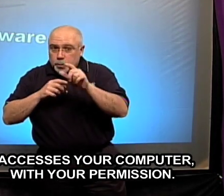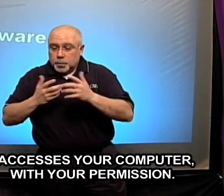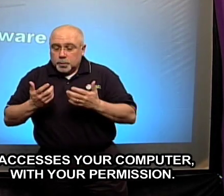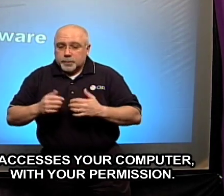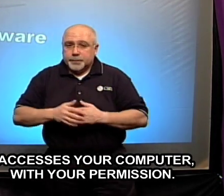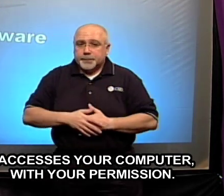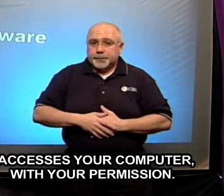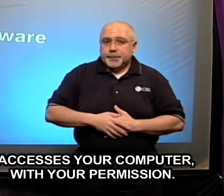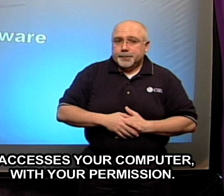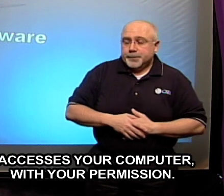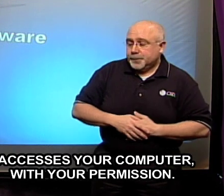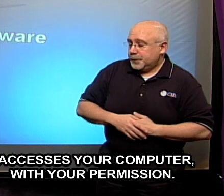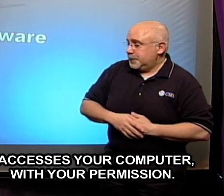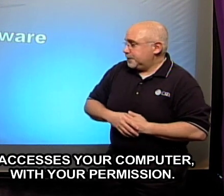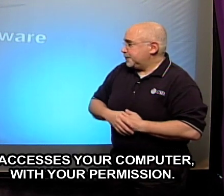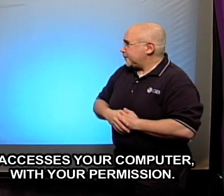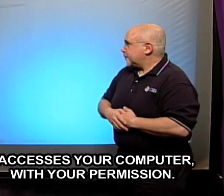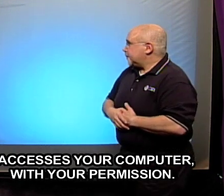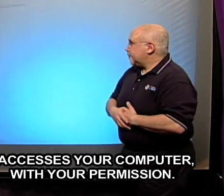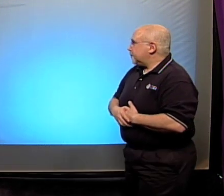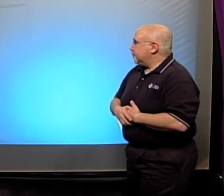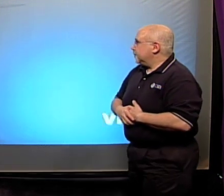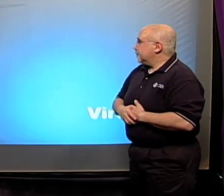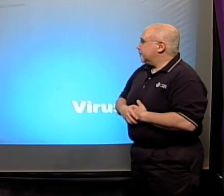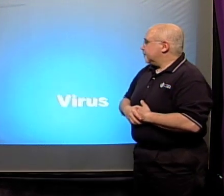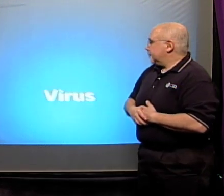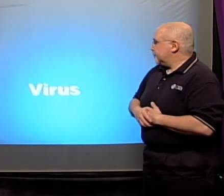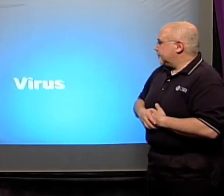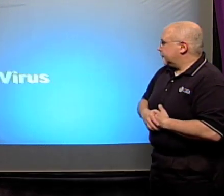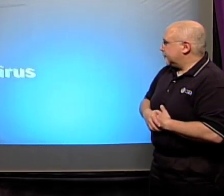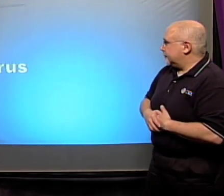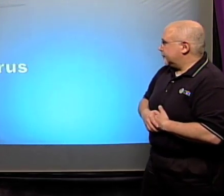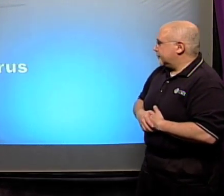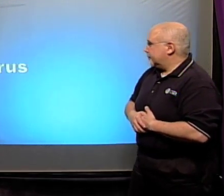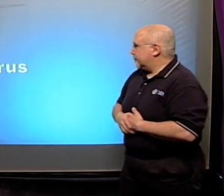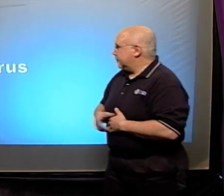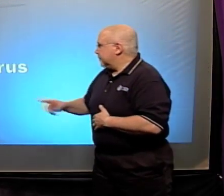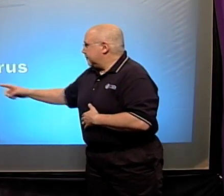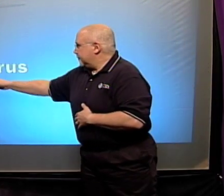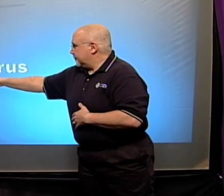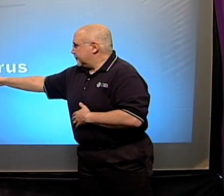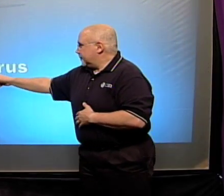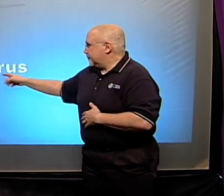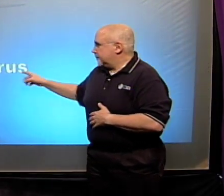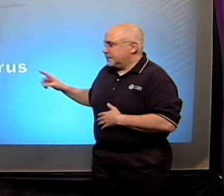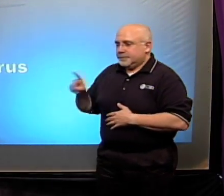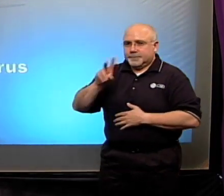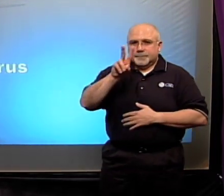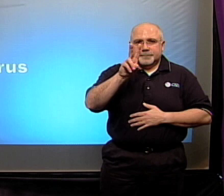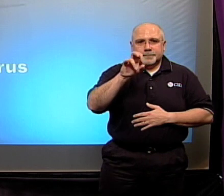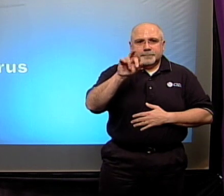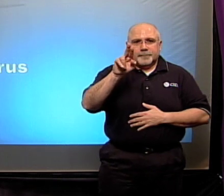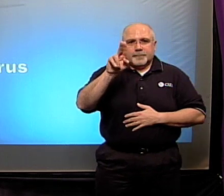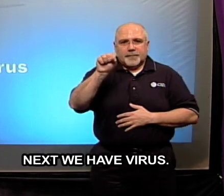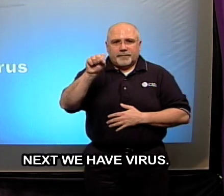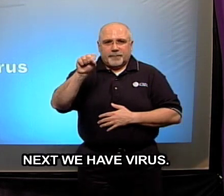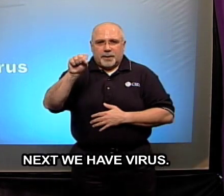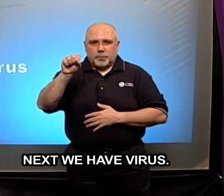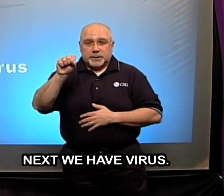permission next we have